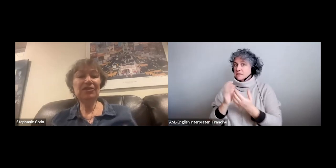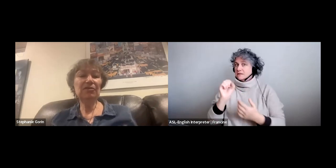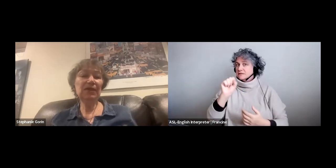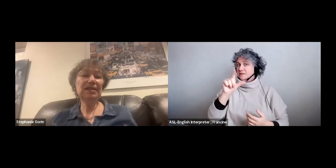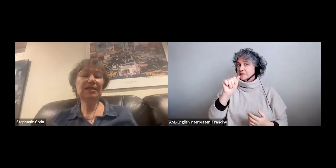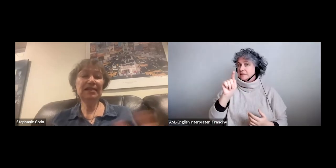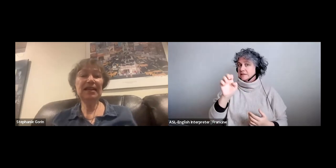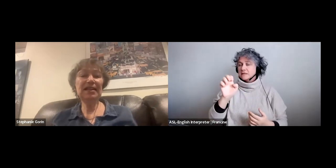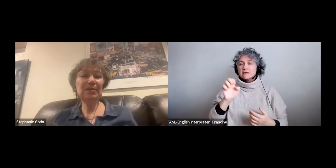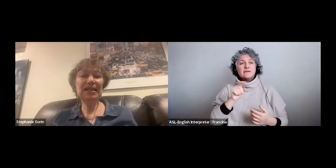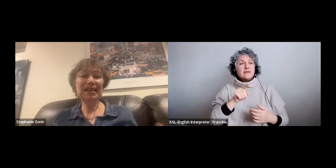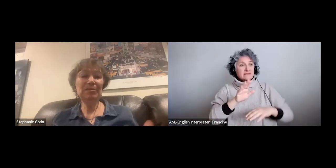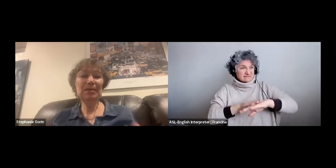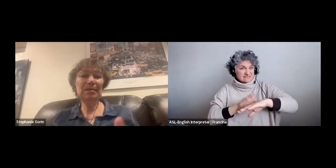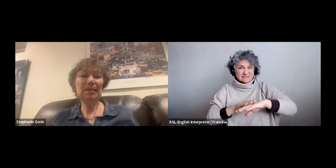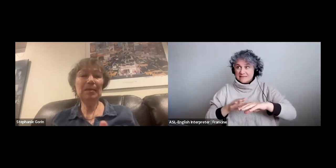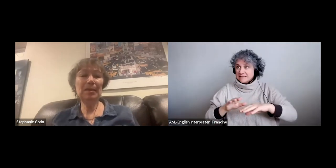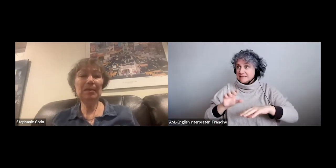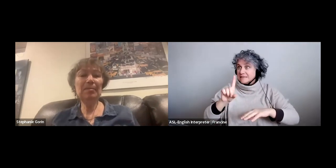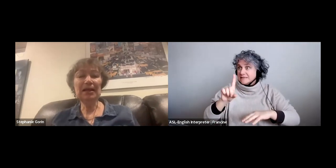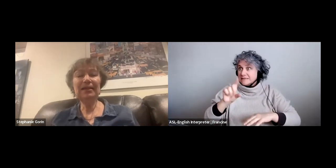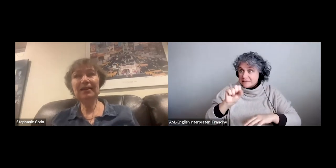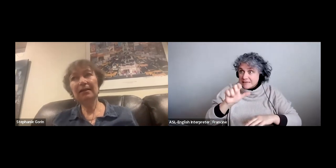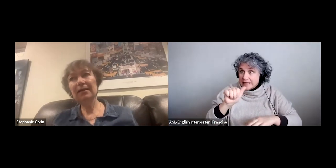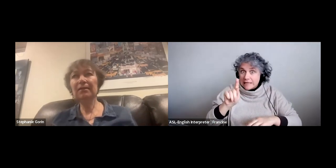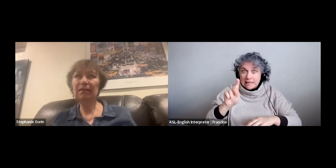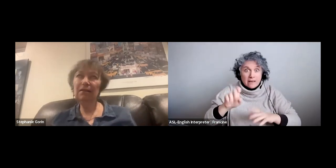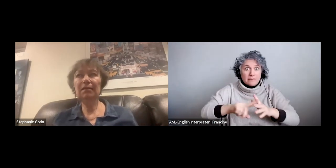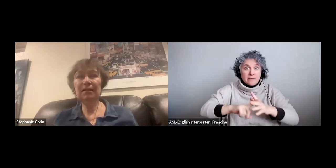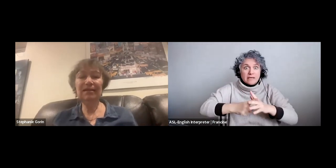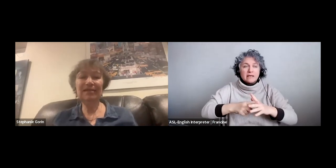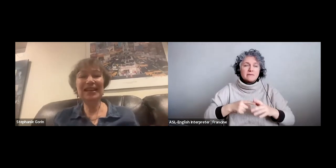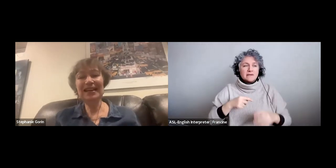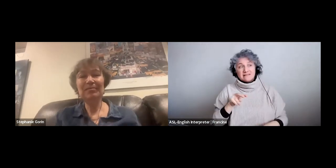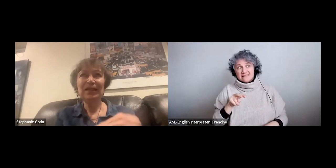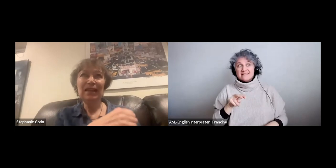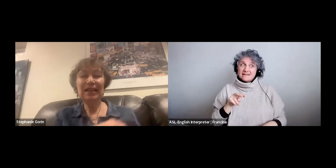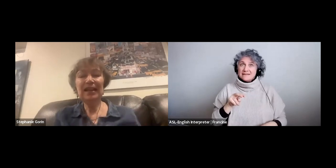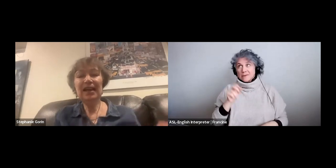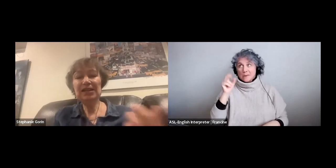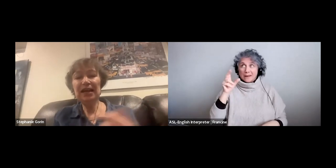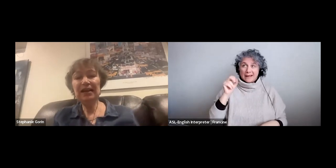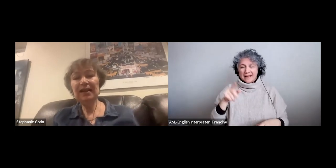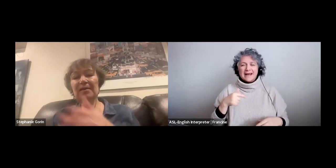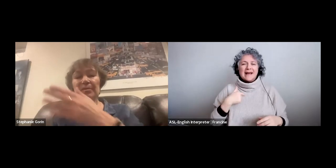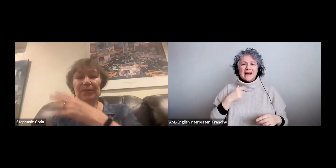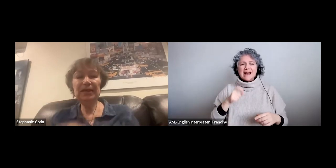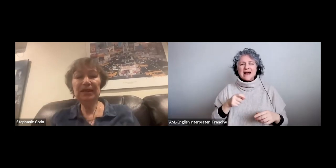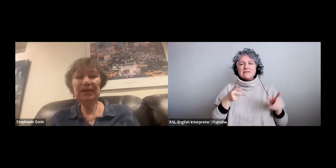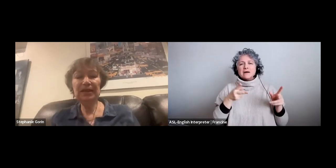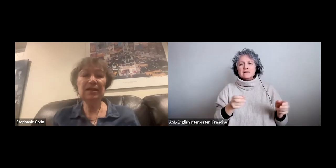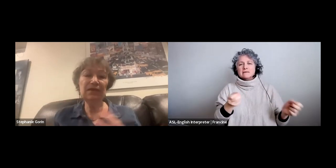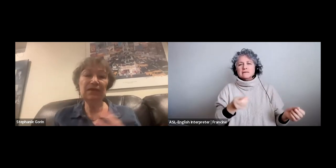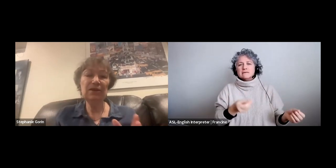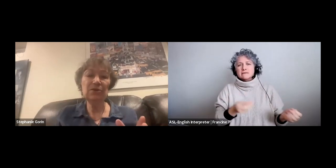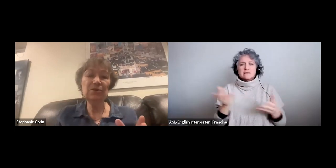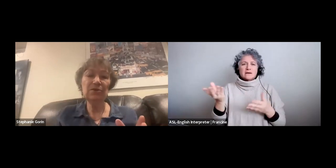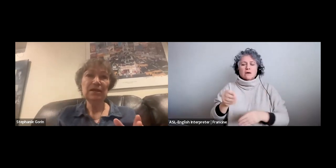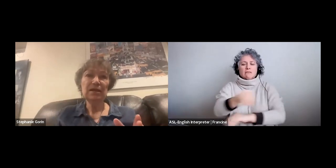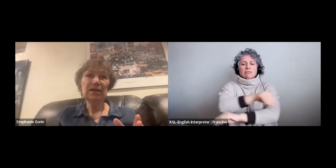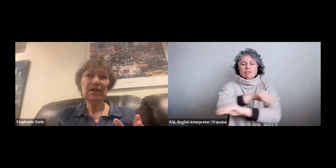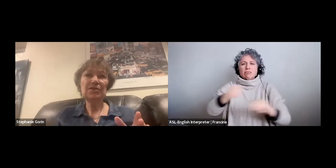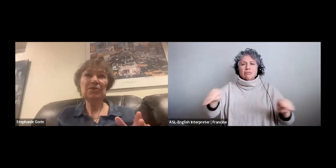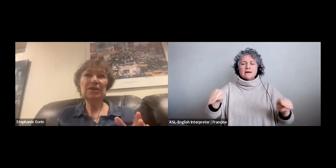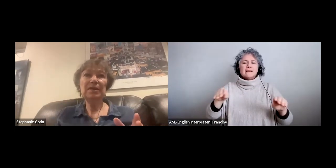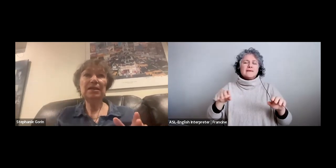notice saying don't forget to slate at the beginning but then i go okay and then i have to edit it out and put it at the end if i